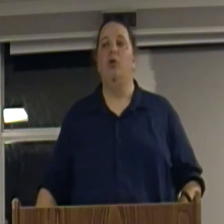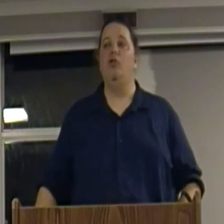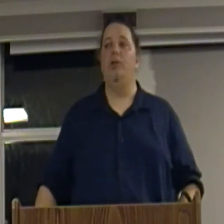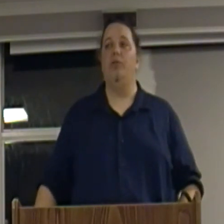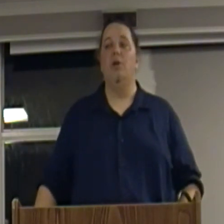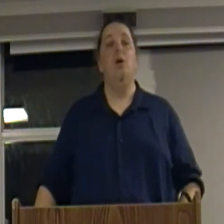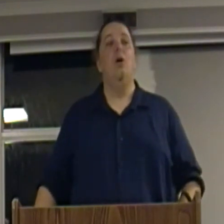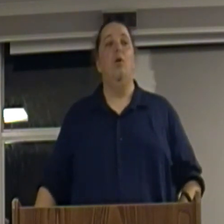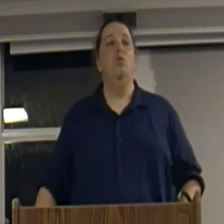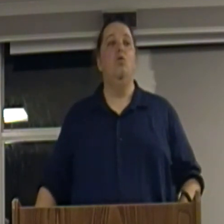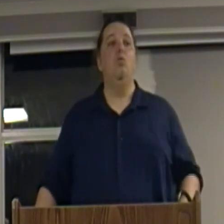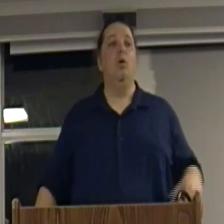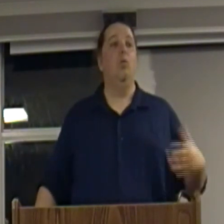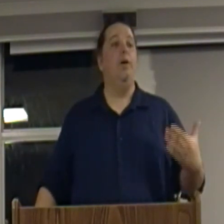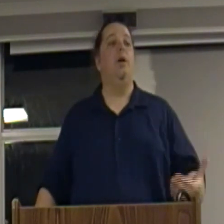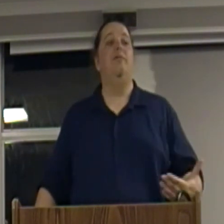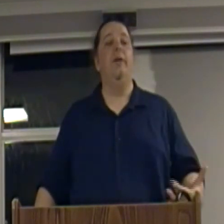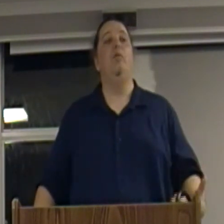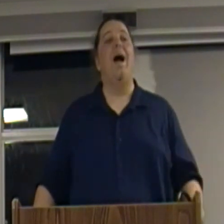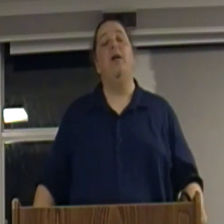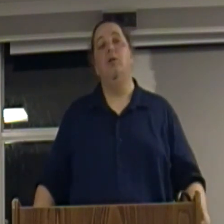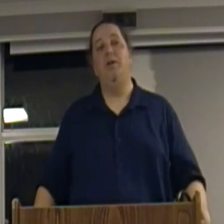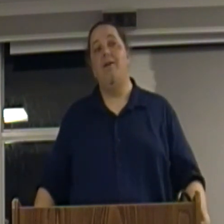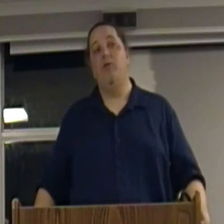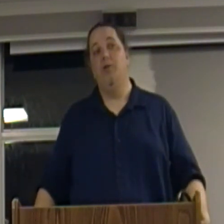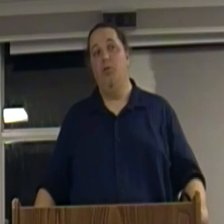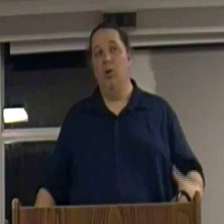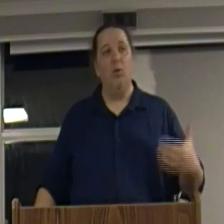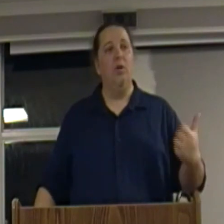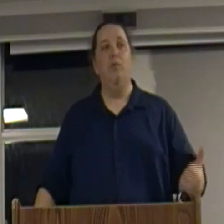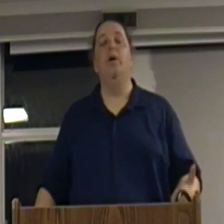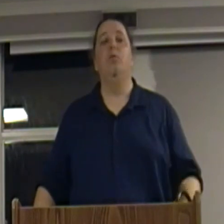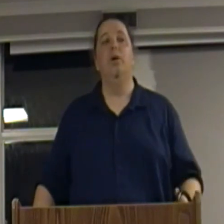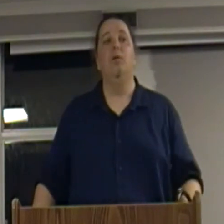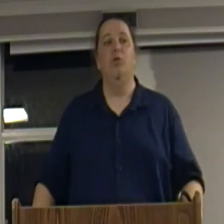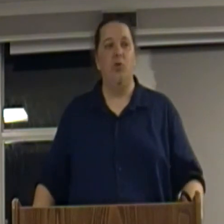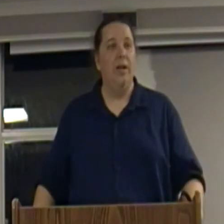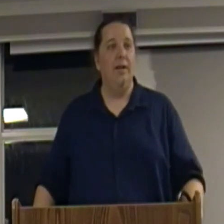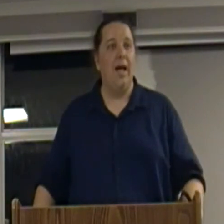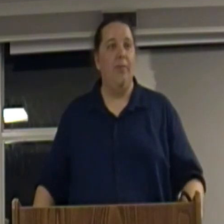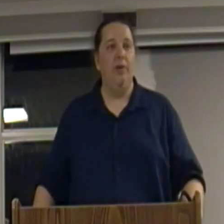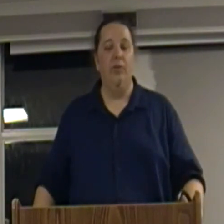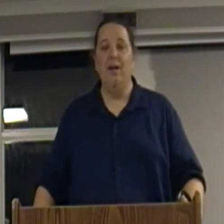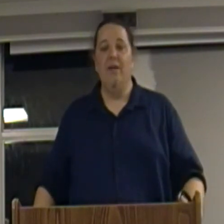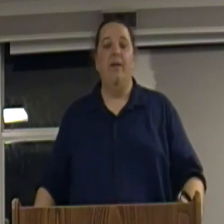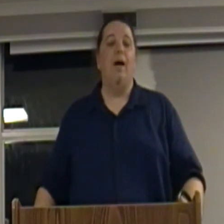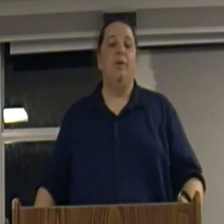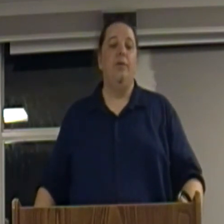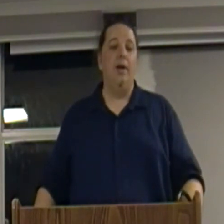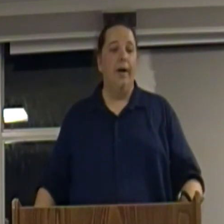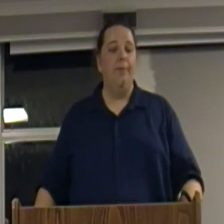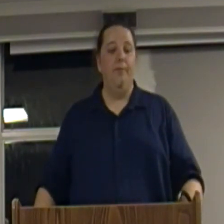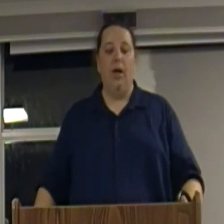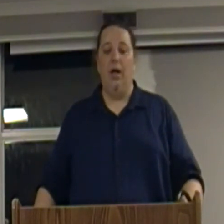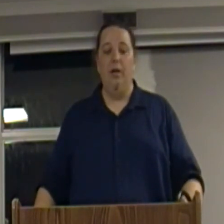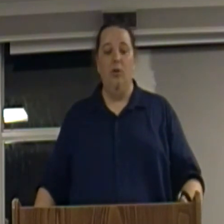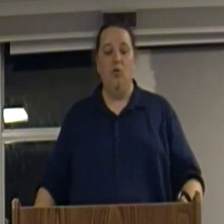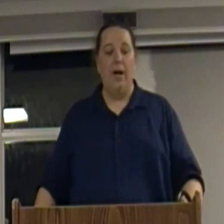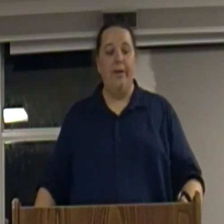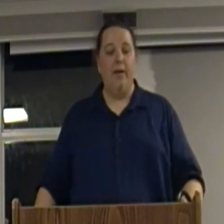socialists who were running on a very radical platform and said we're going to restrain the capitalists the capitalists said alright you try that